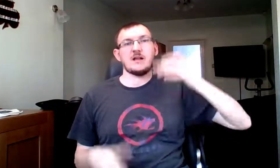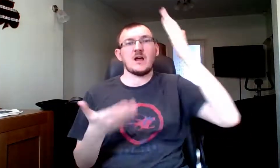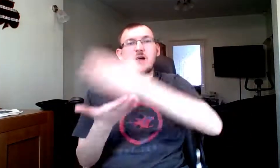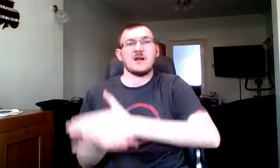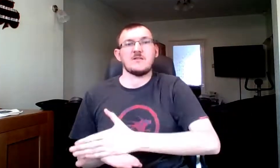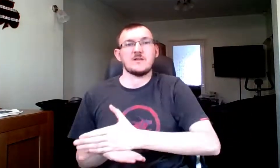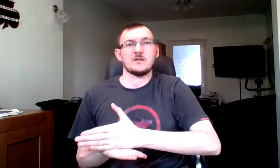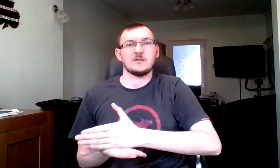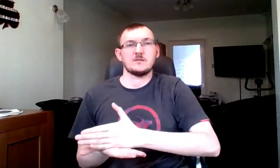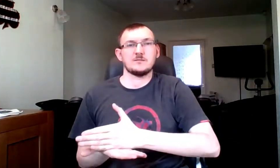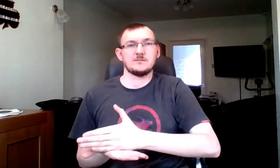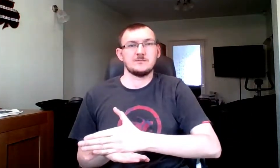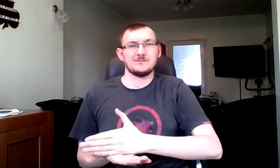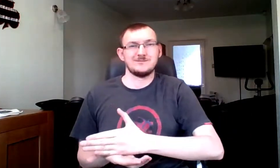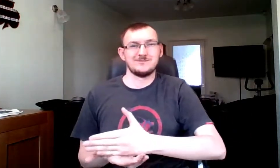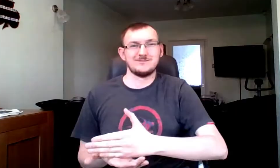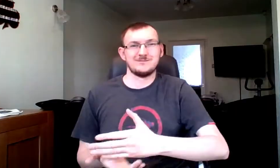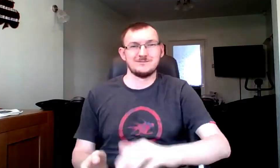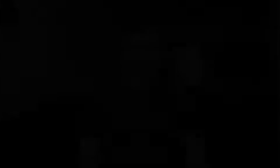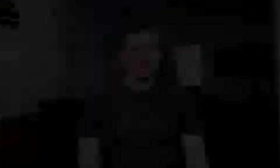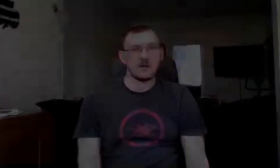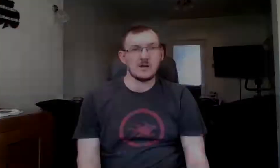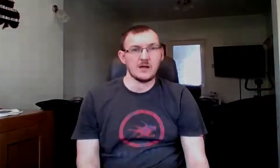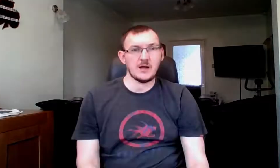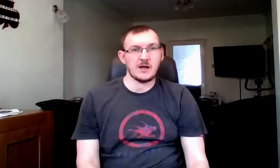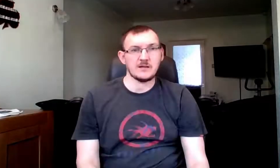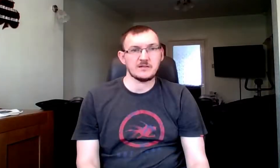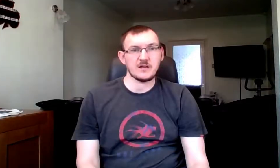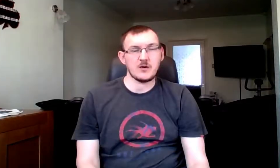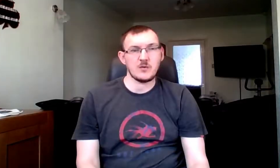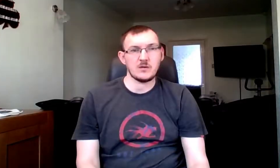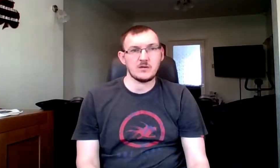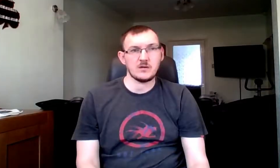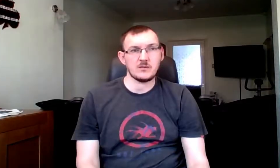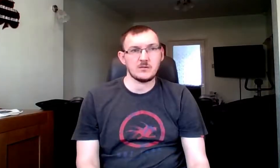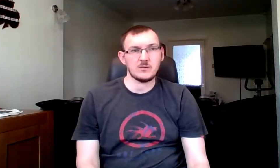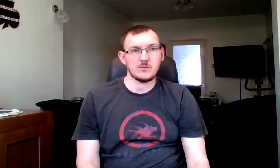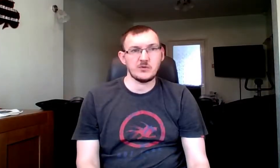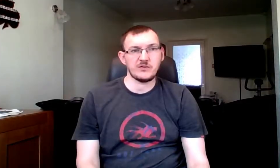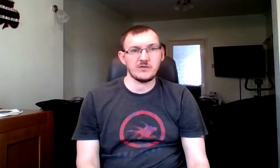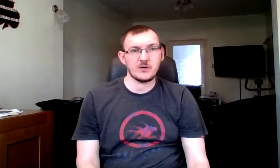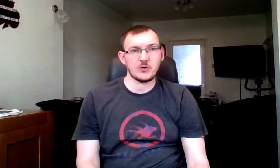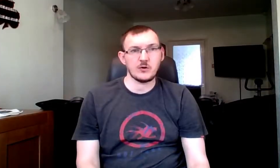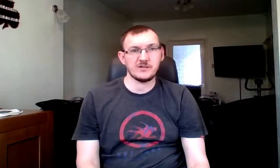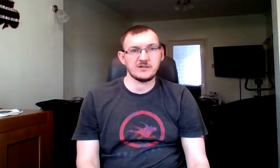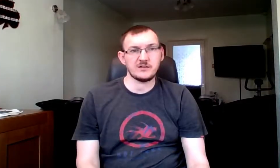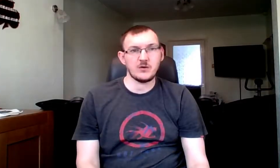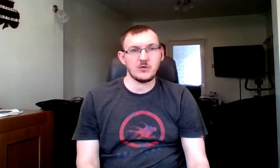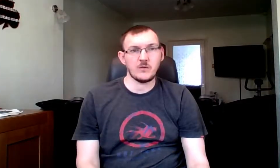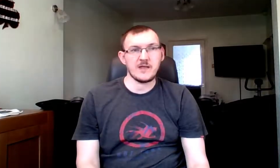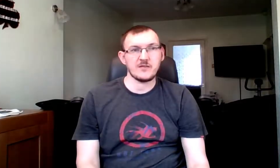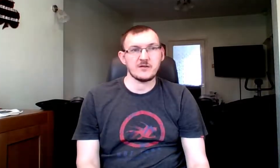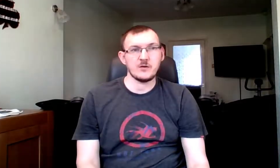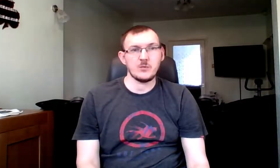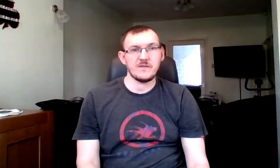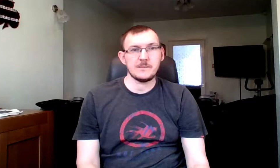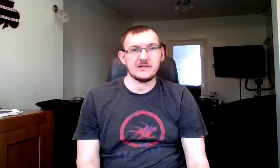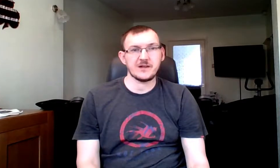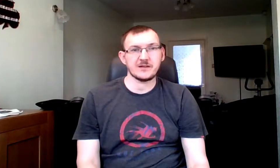alive, and so, we'll do the chorus all the way through with the music.